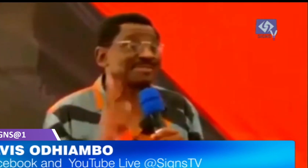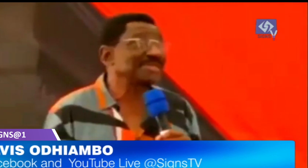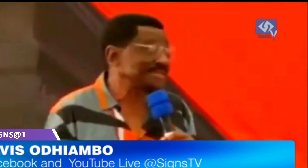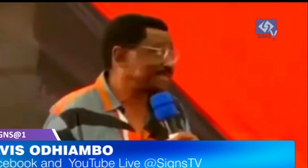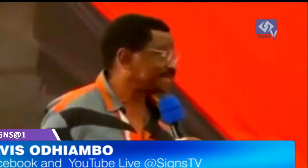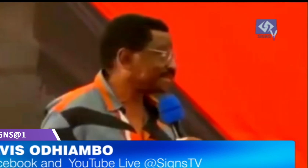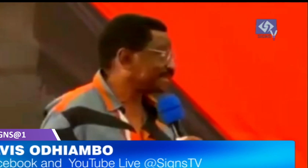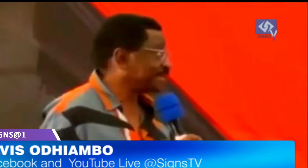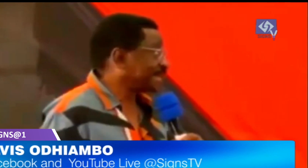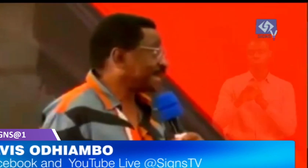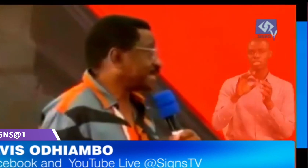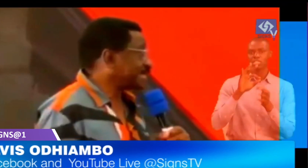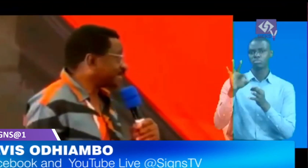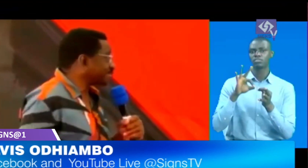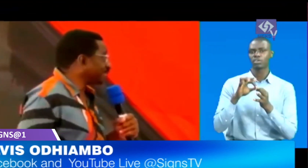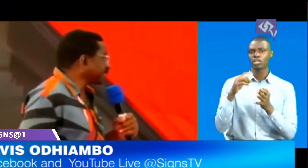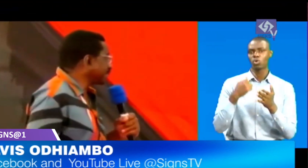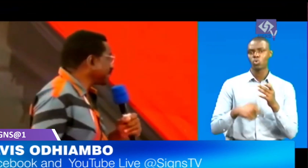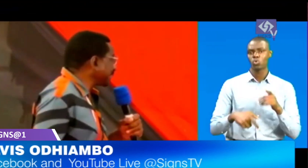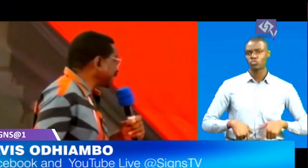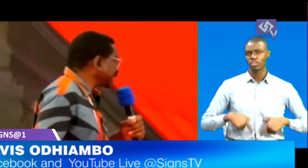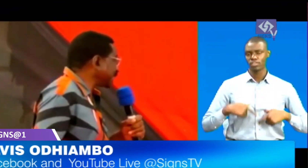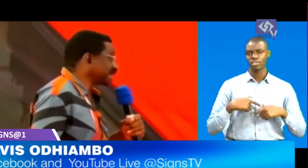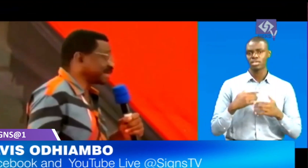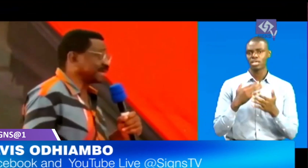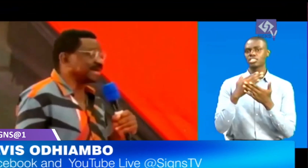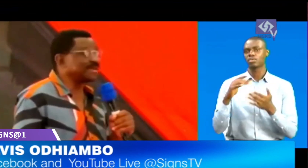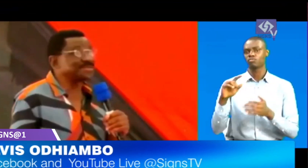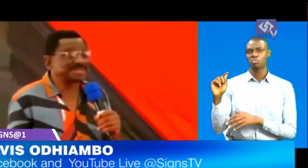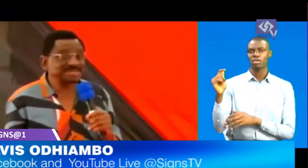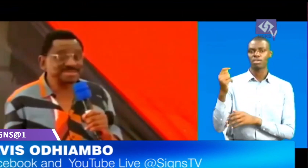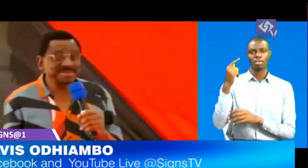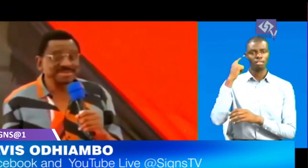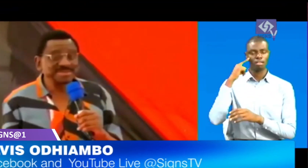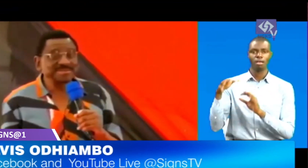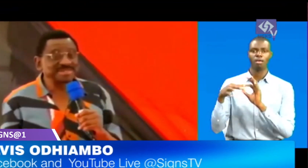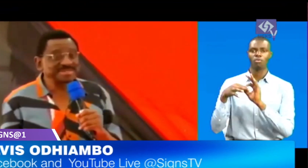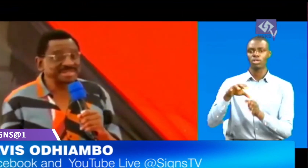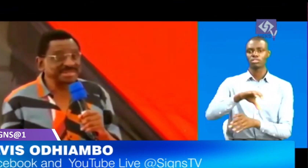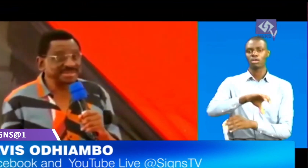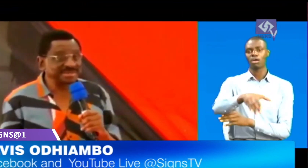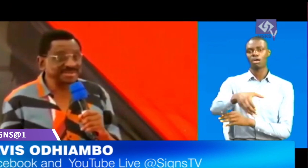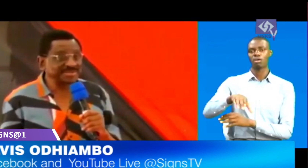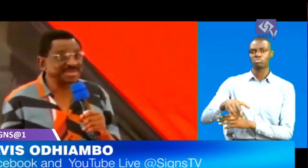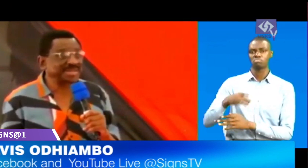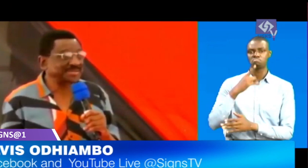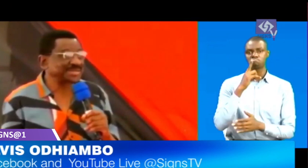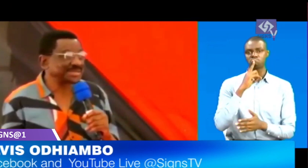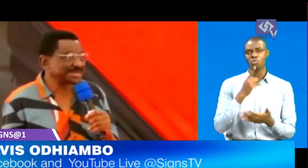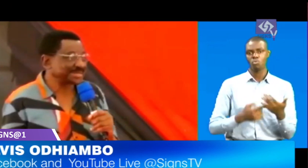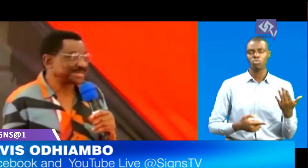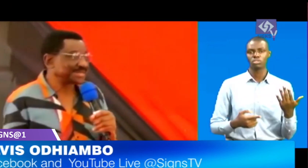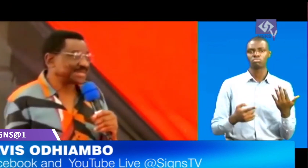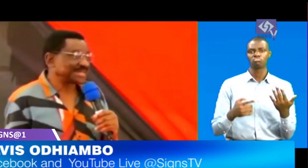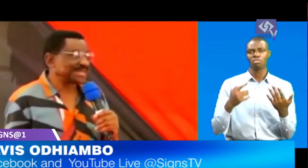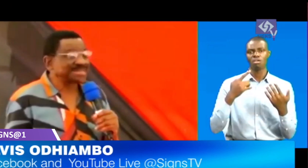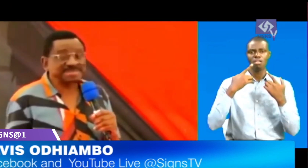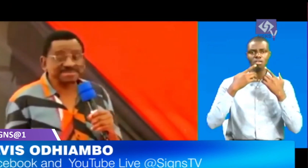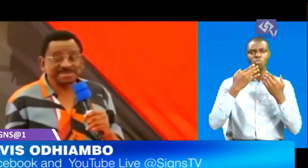and some of them from the kenya kwanza counties were saying quite loudly that if there was